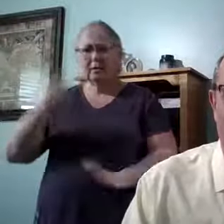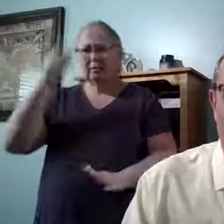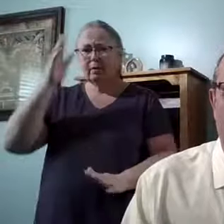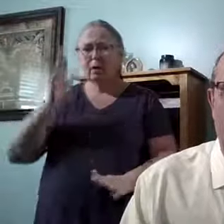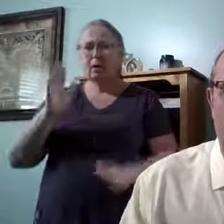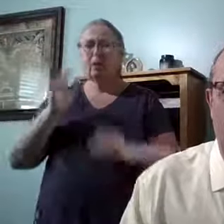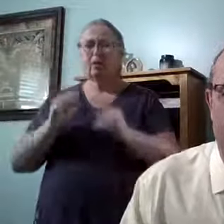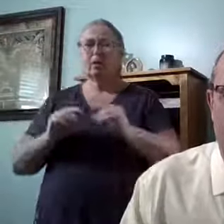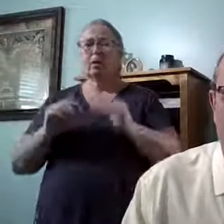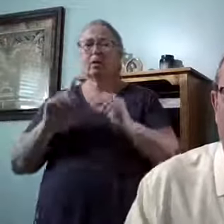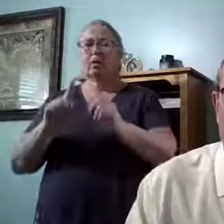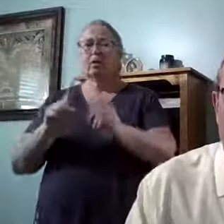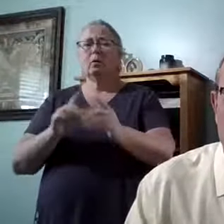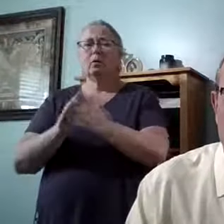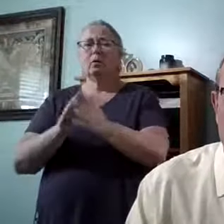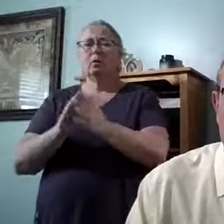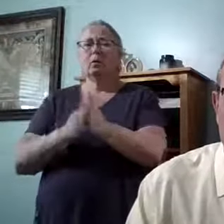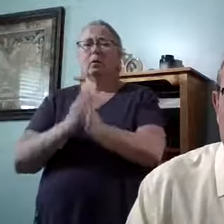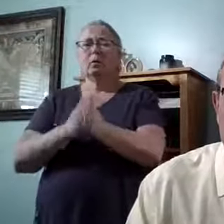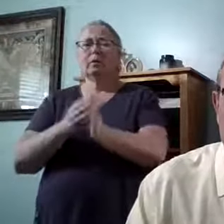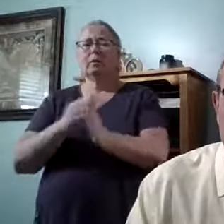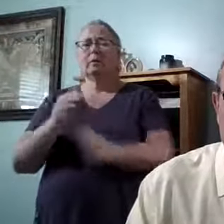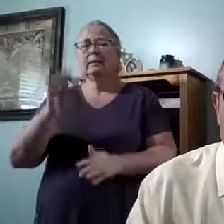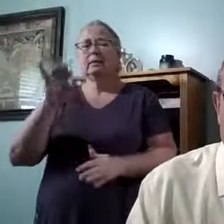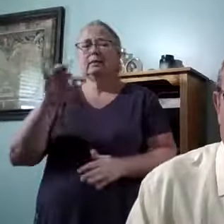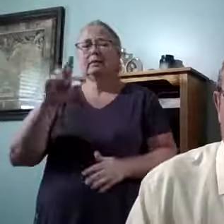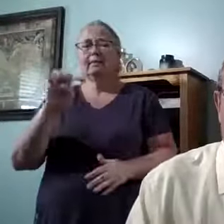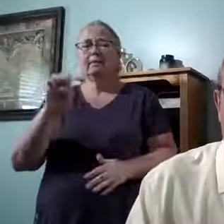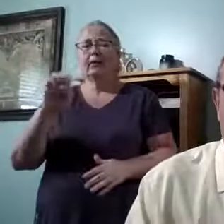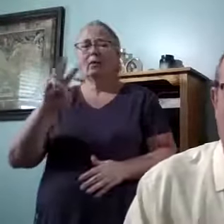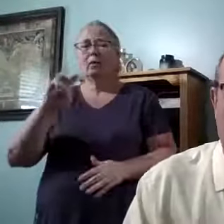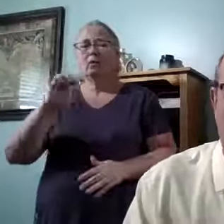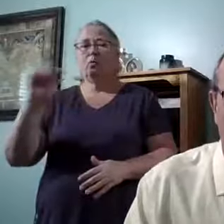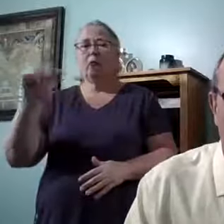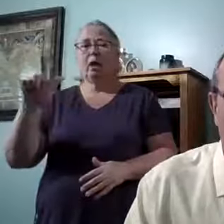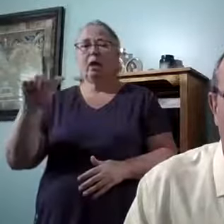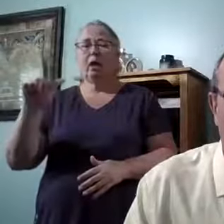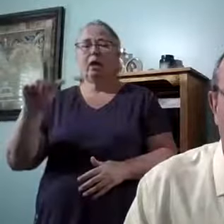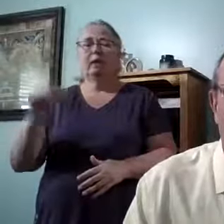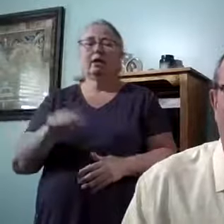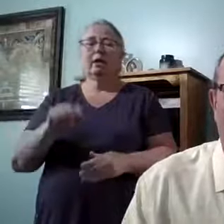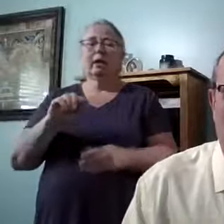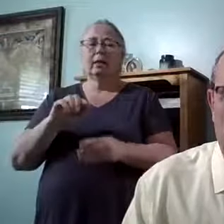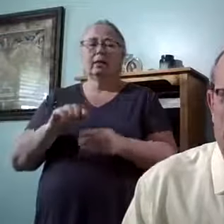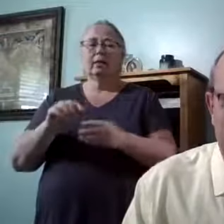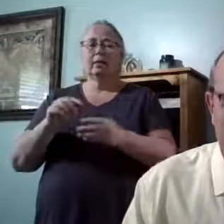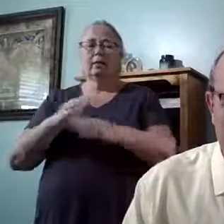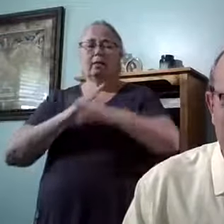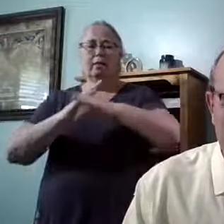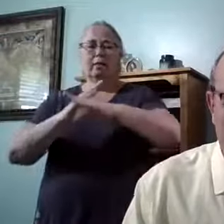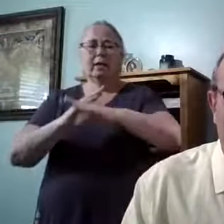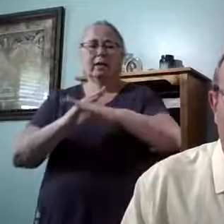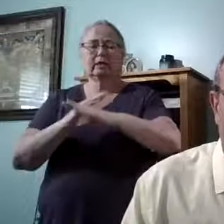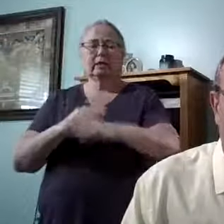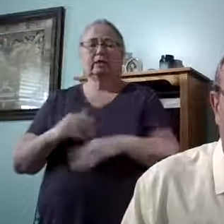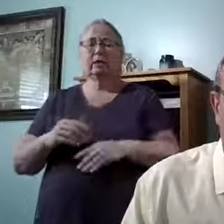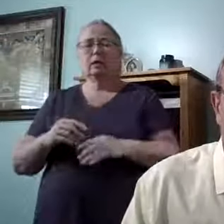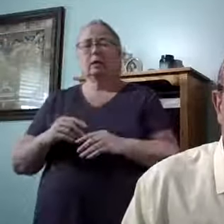like a firewall. I was thinking about this. It'll operate like a firewall of protection